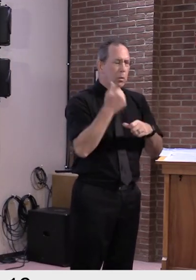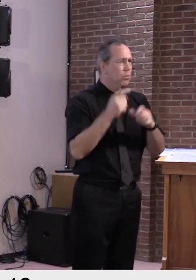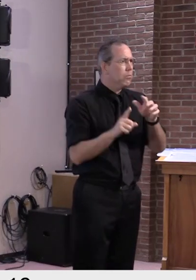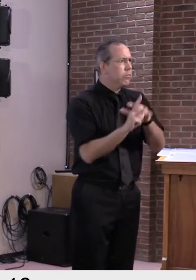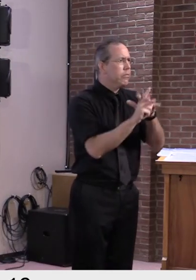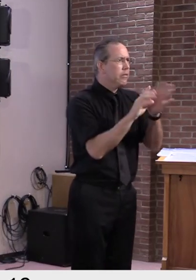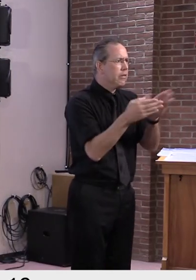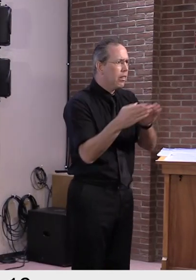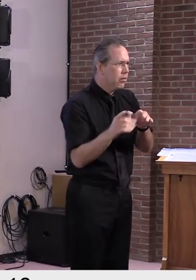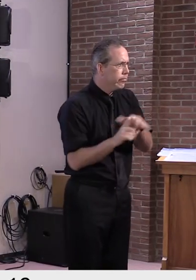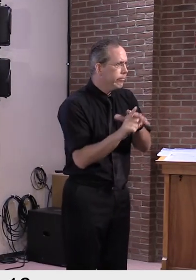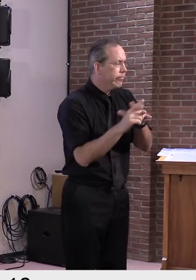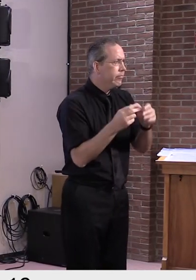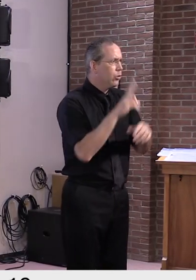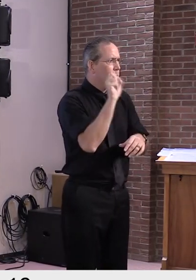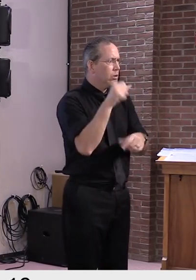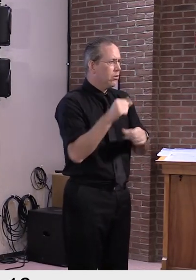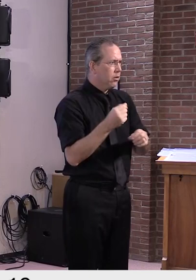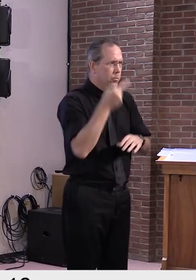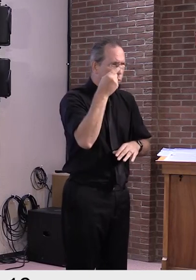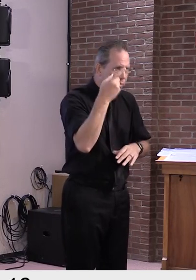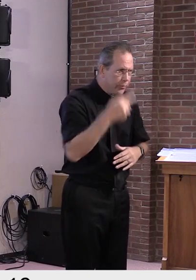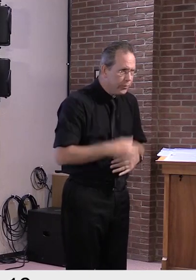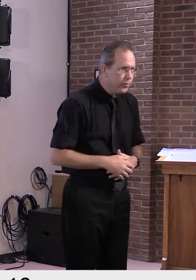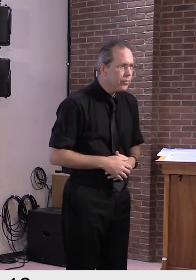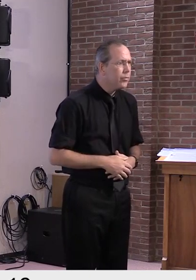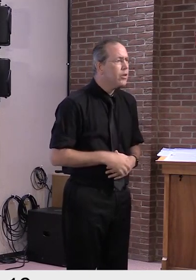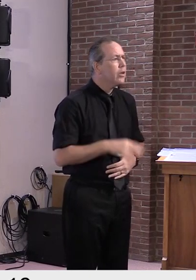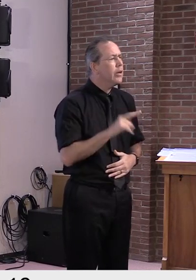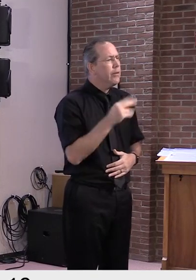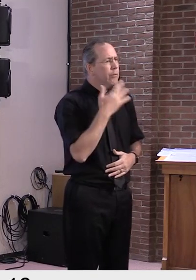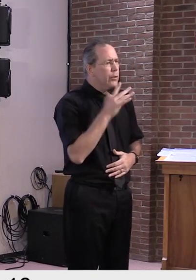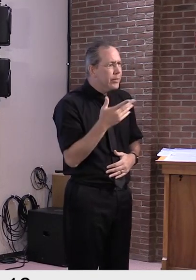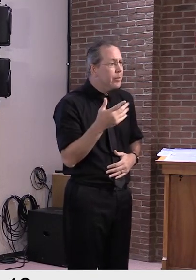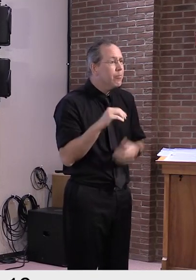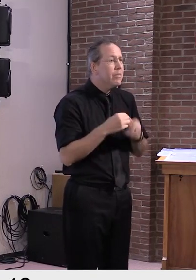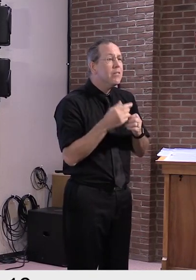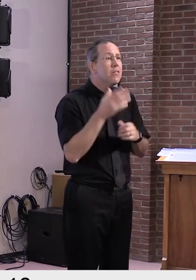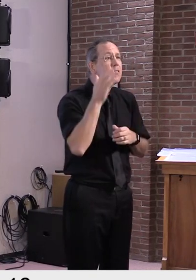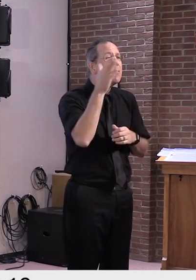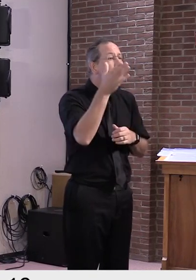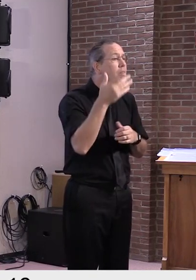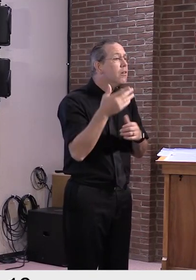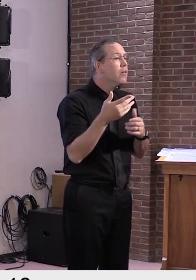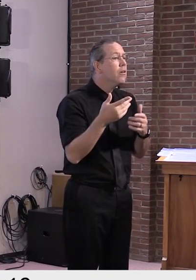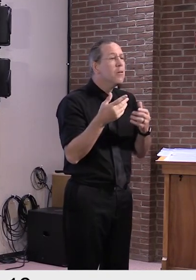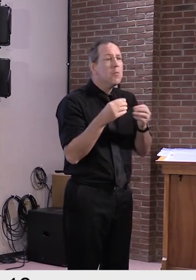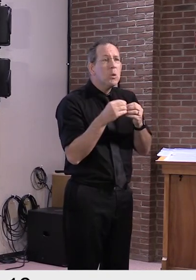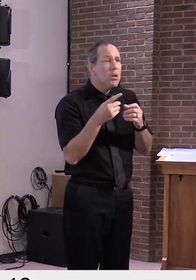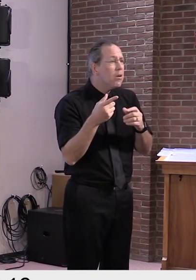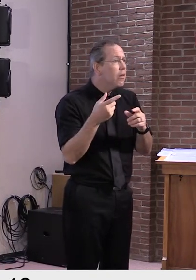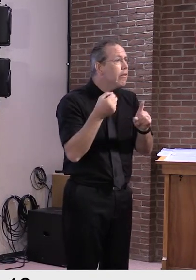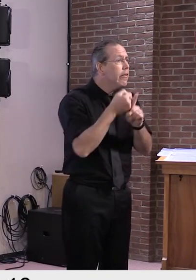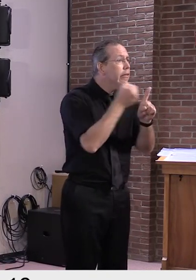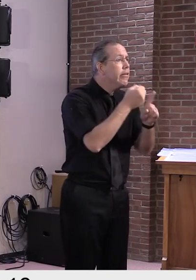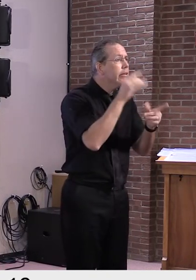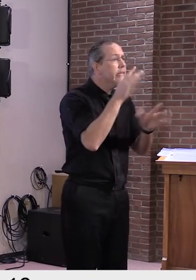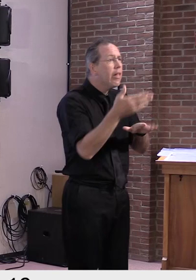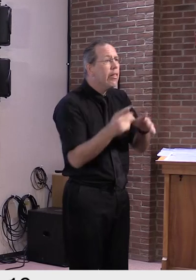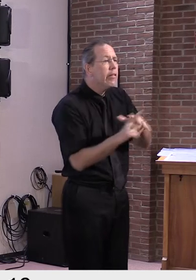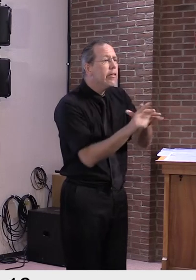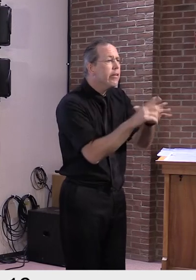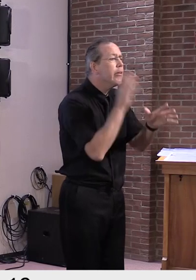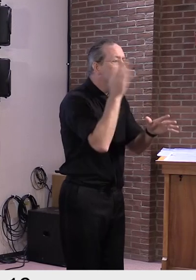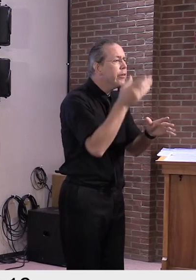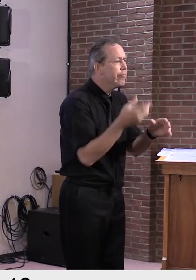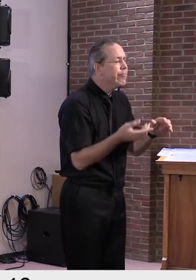which unfortunately will mean that more severe illness and more deaths are likely across the country in the weeks to come.